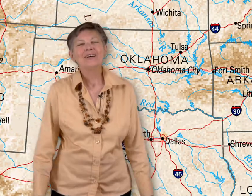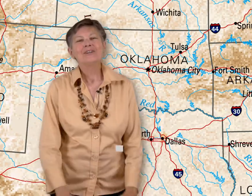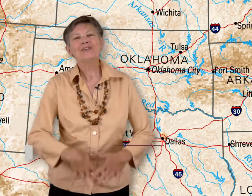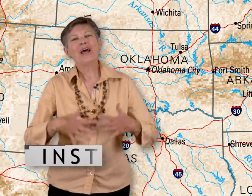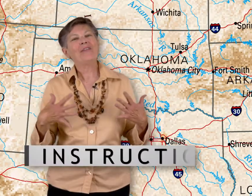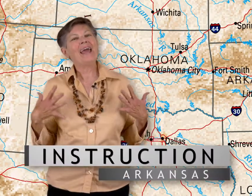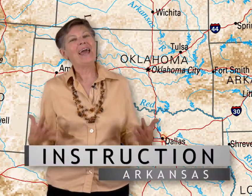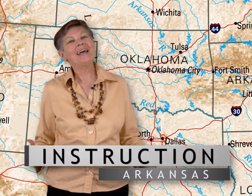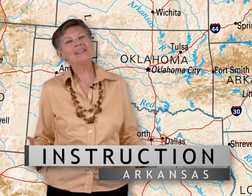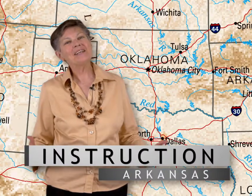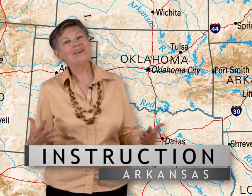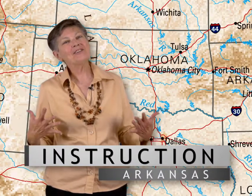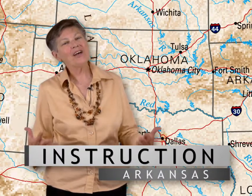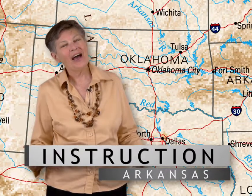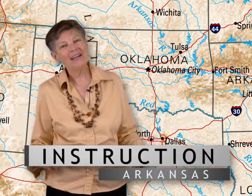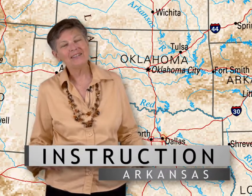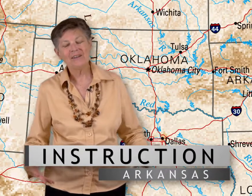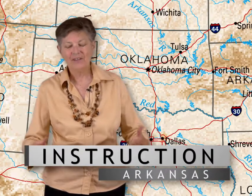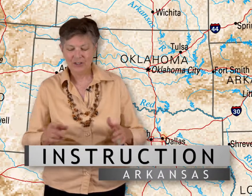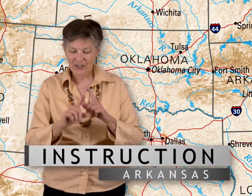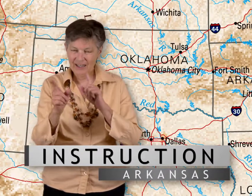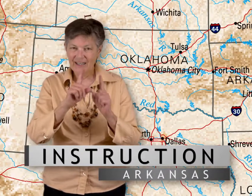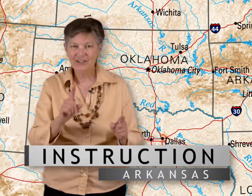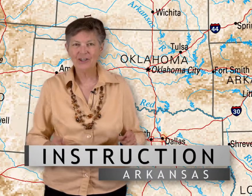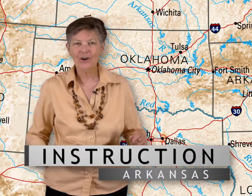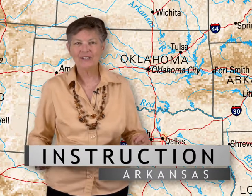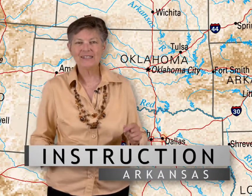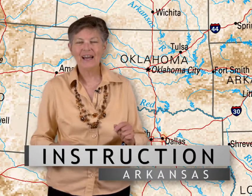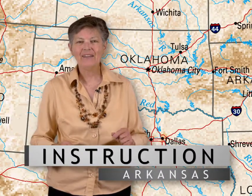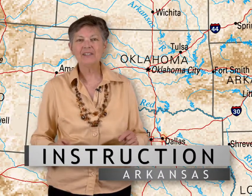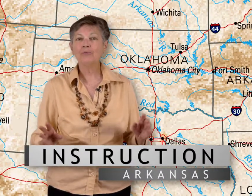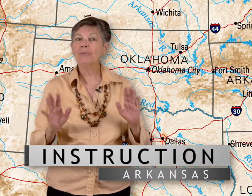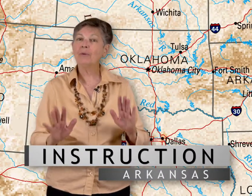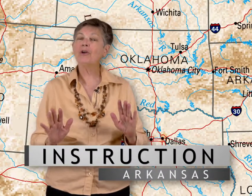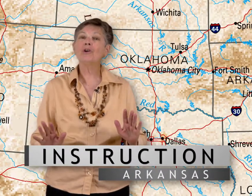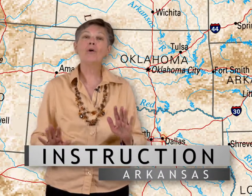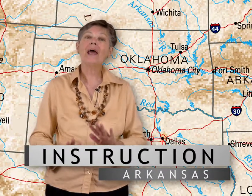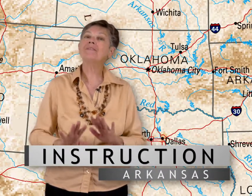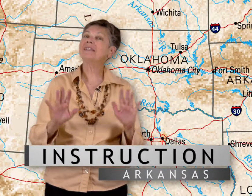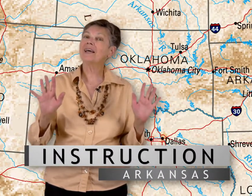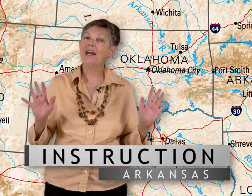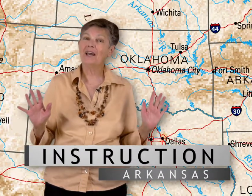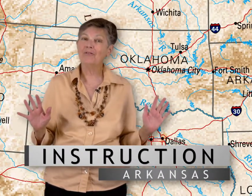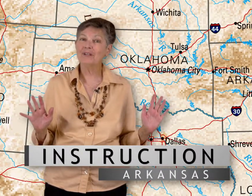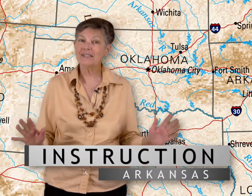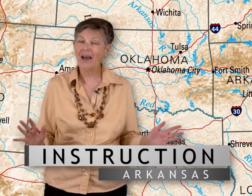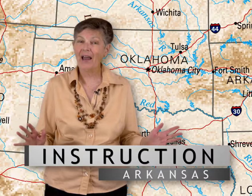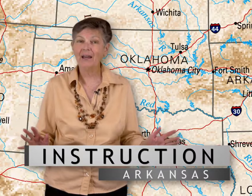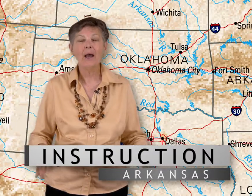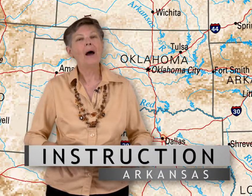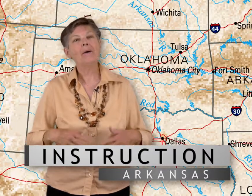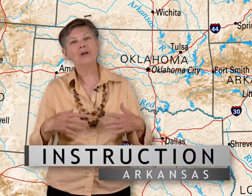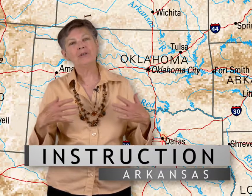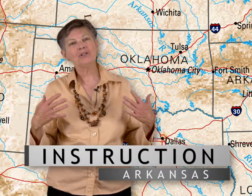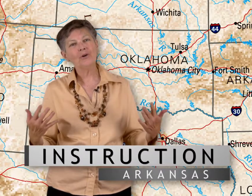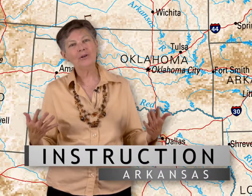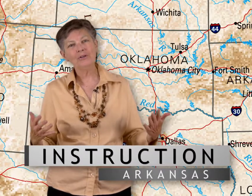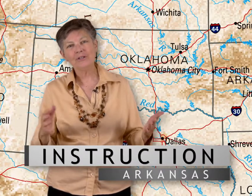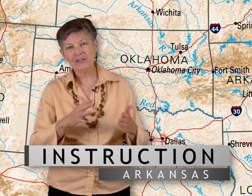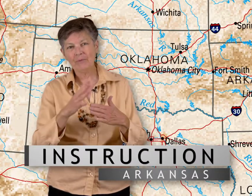So now the ASL signs that you're going to need to know to sign this, and remember you don't have to sign every sign, I'm going to be showing you some